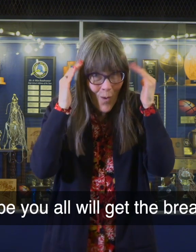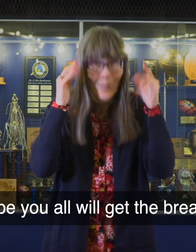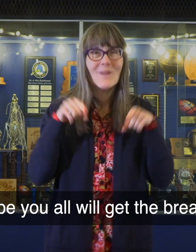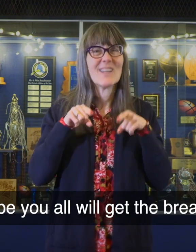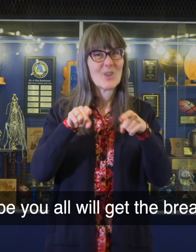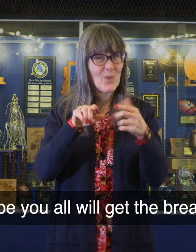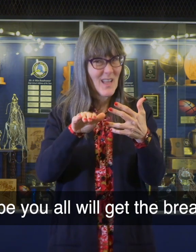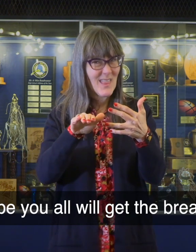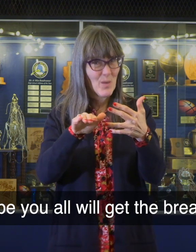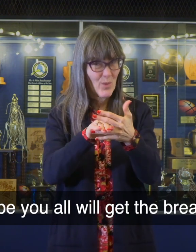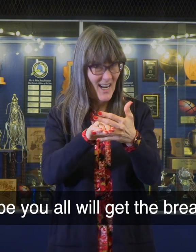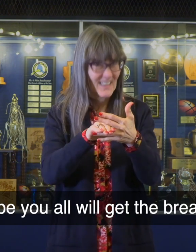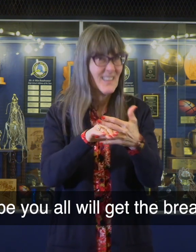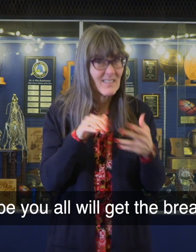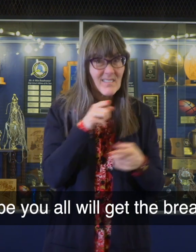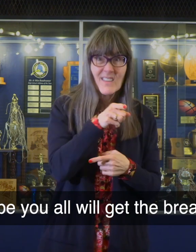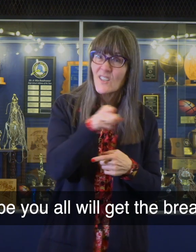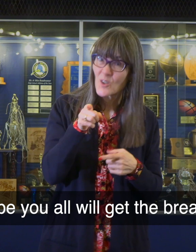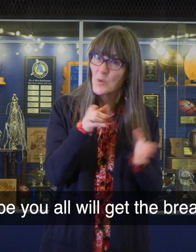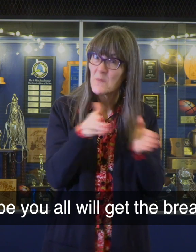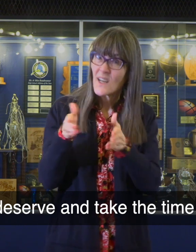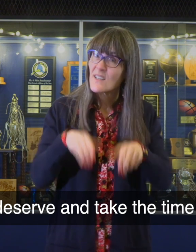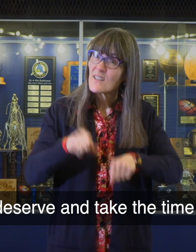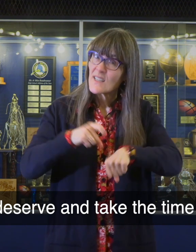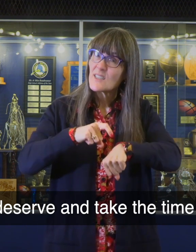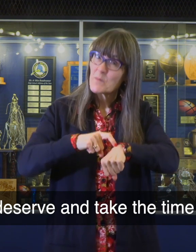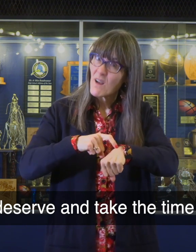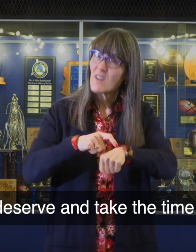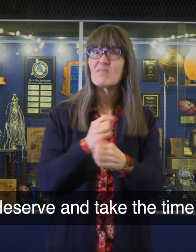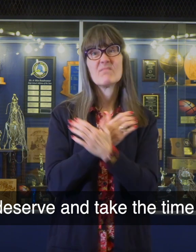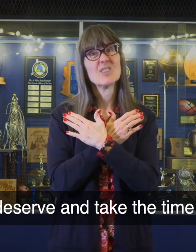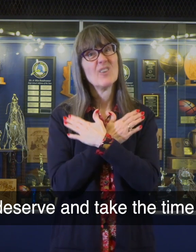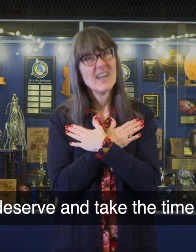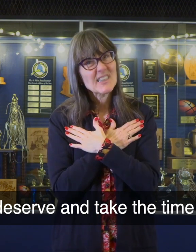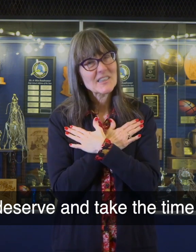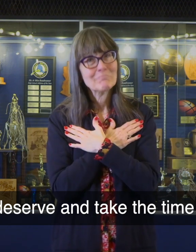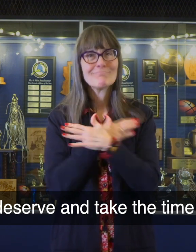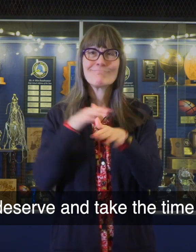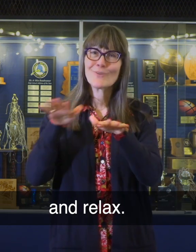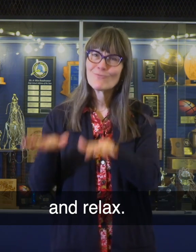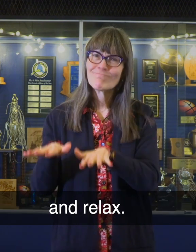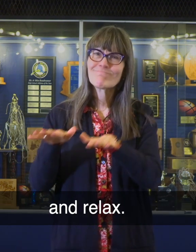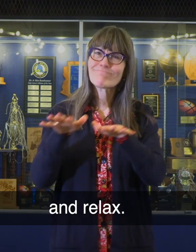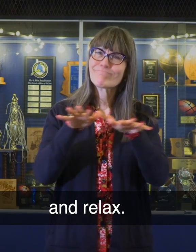I hope that you all get the break that you deserve and take the time to rest and relax.